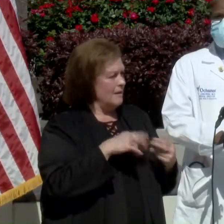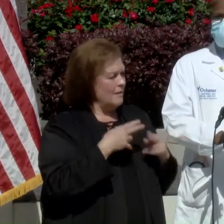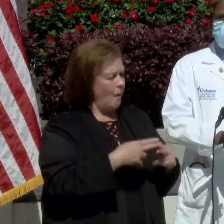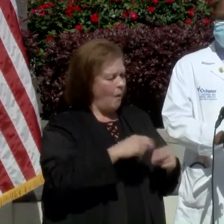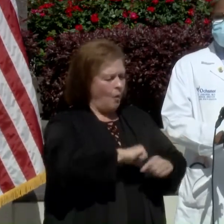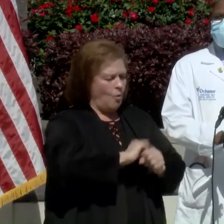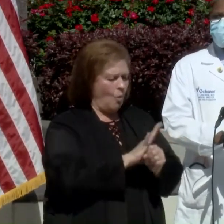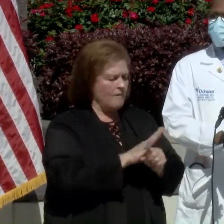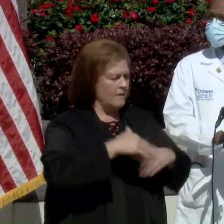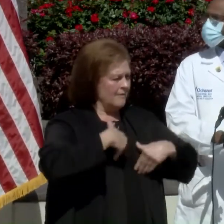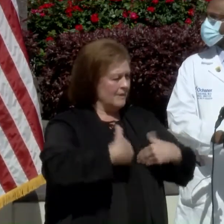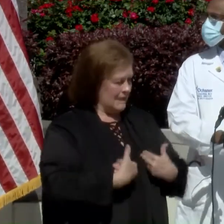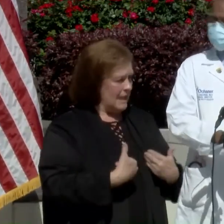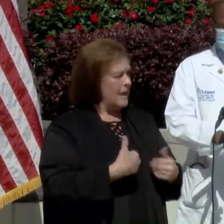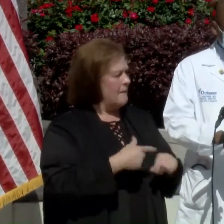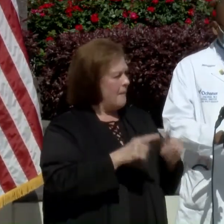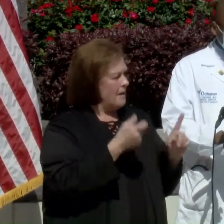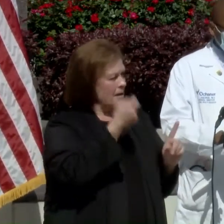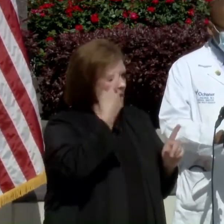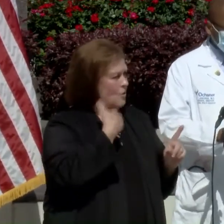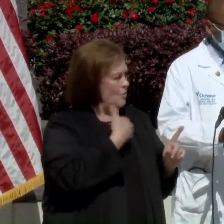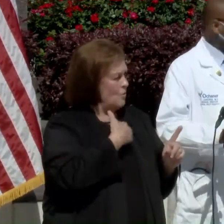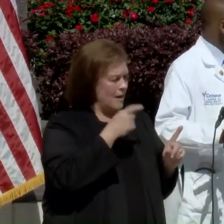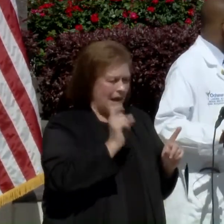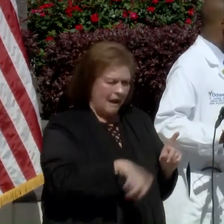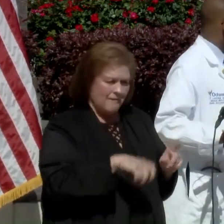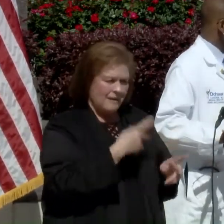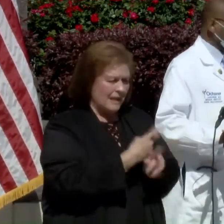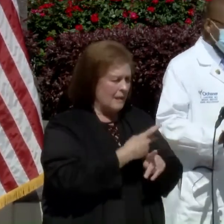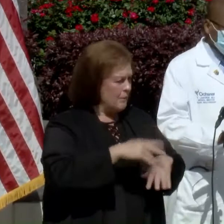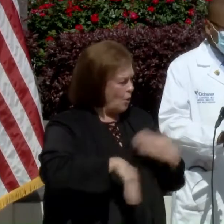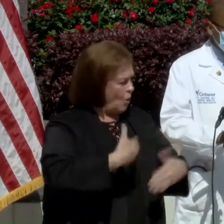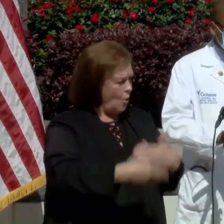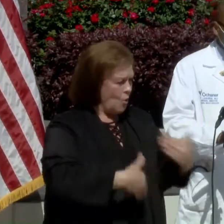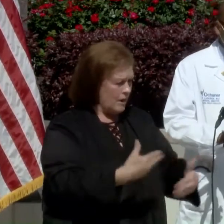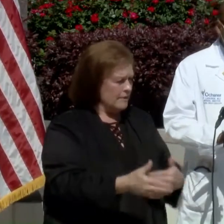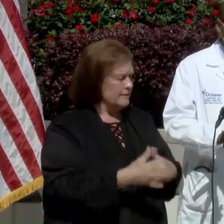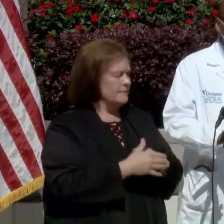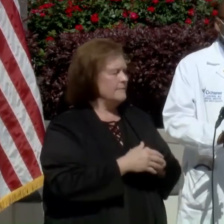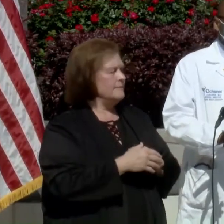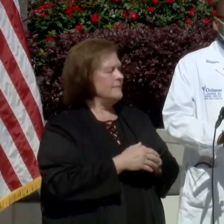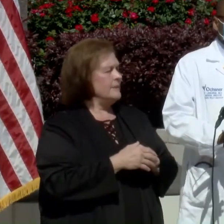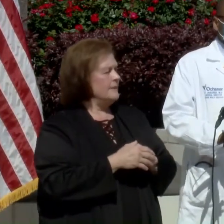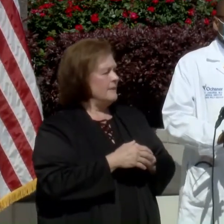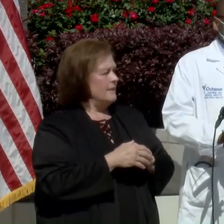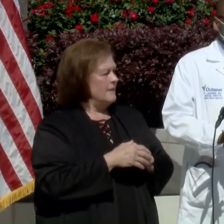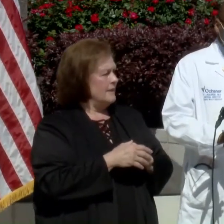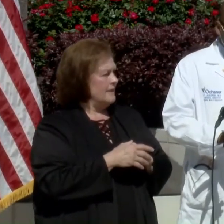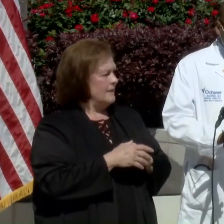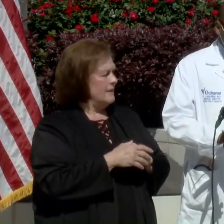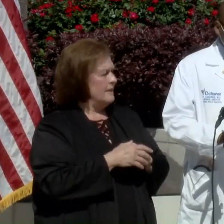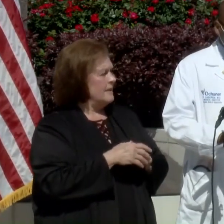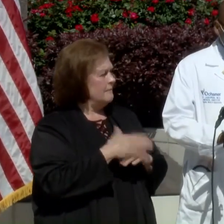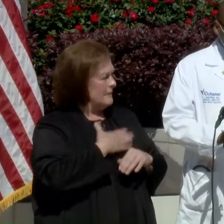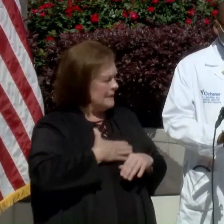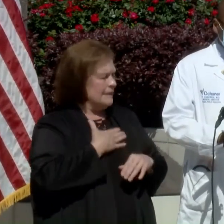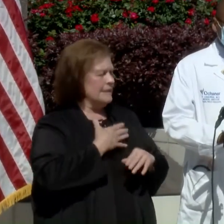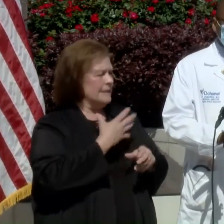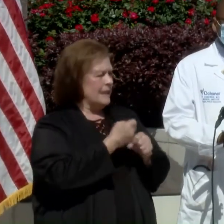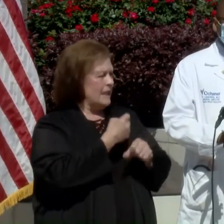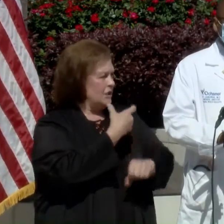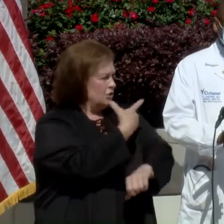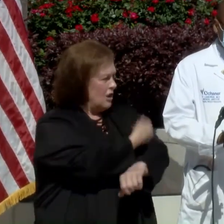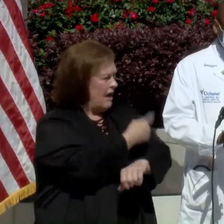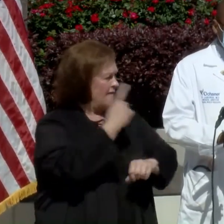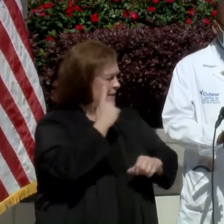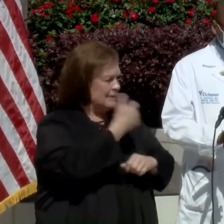fatigue, but we all have to come together and move forward. And please, I implore everybody, get vaccinated for